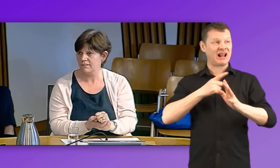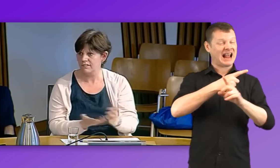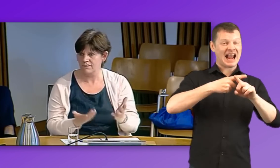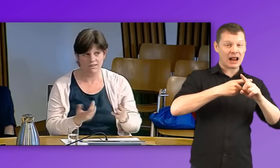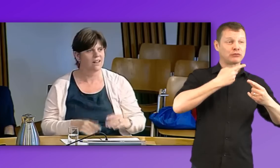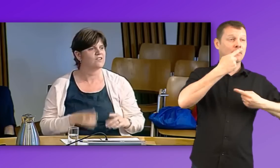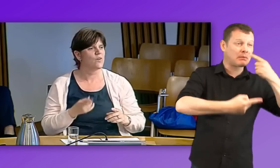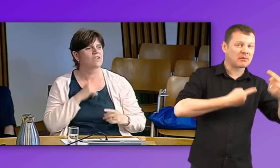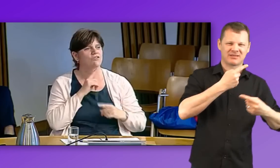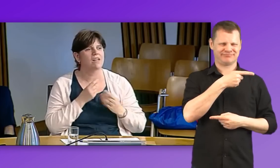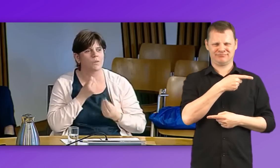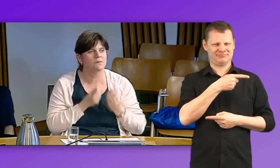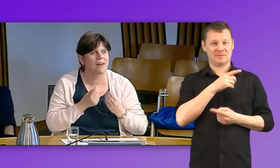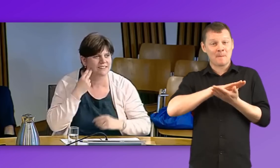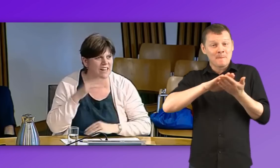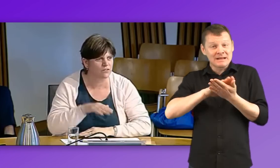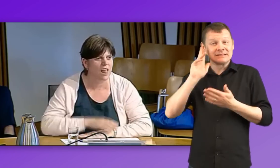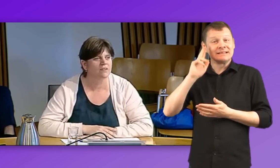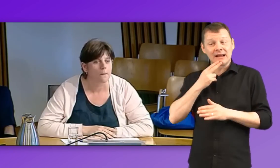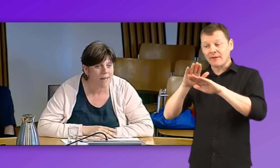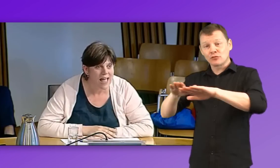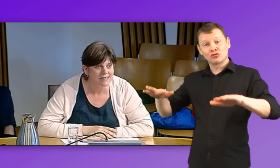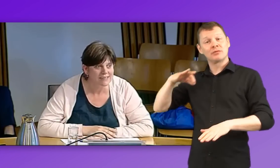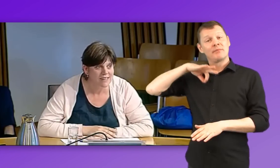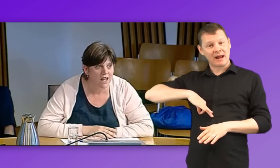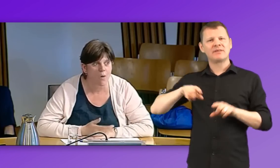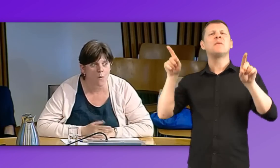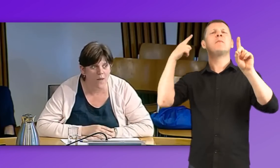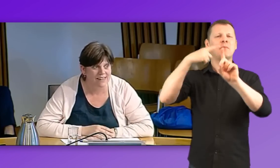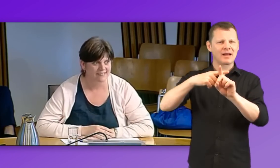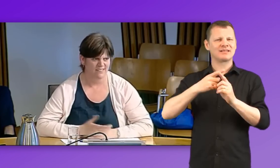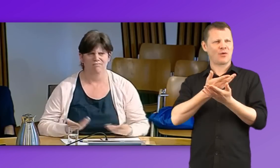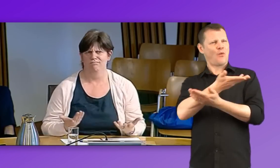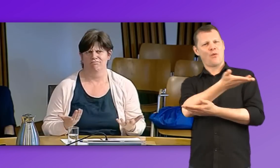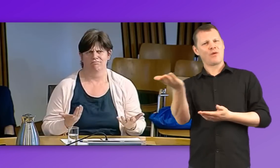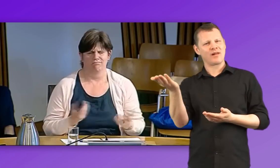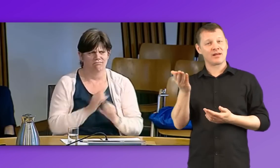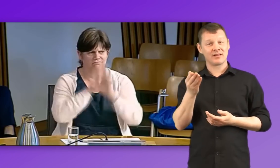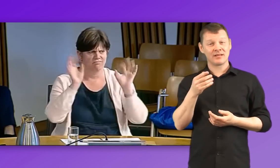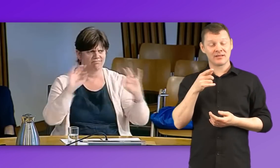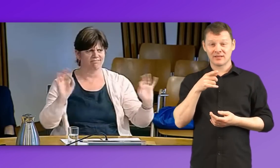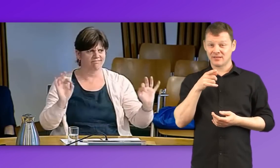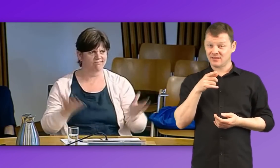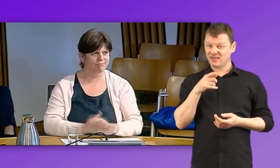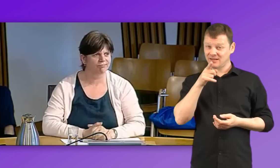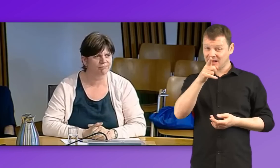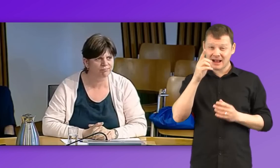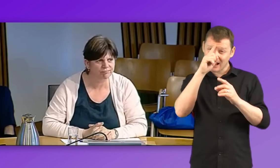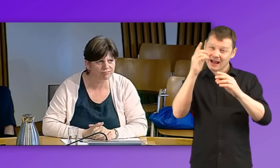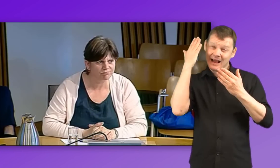deaf kids going to benefit if we can use sign language with them, everybody's going to benefit. Can you imagine trying to explain to a deaf child, without the teacher of the deaf who might not